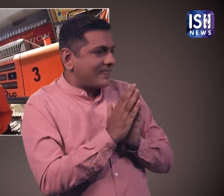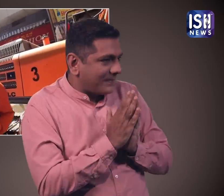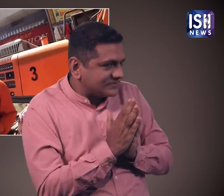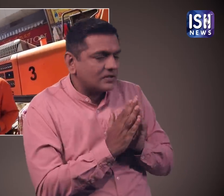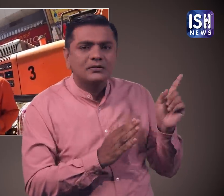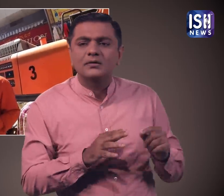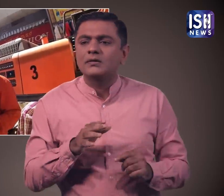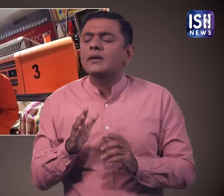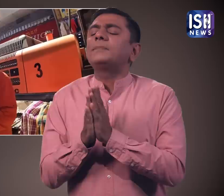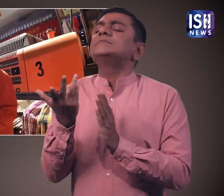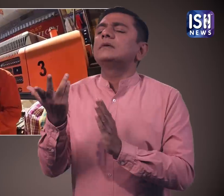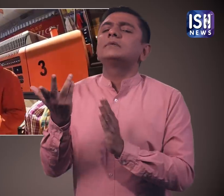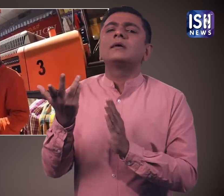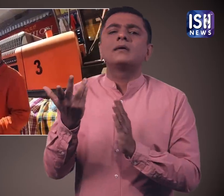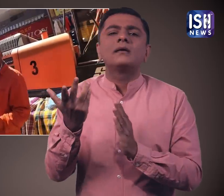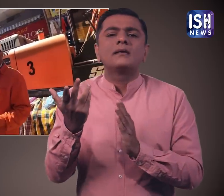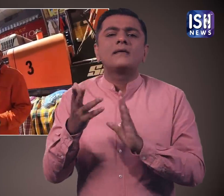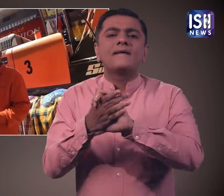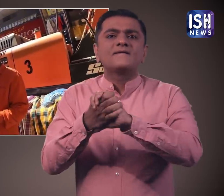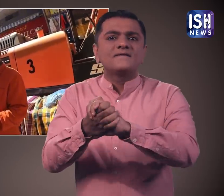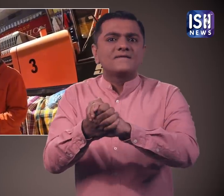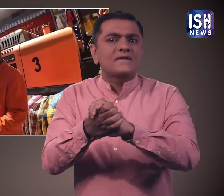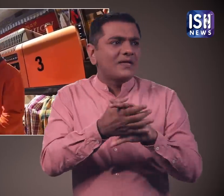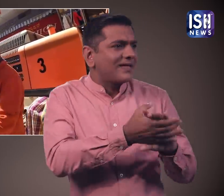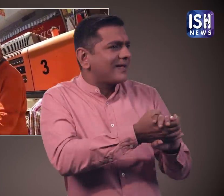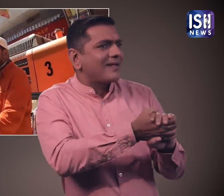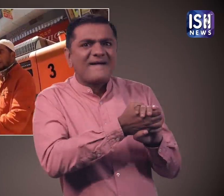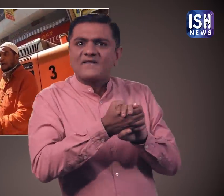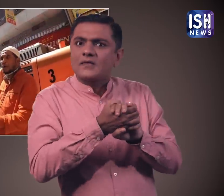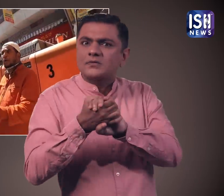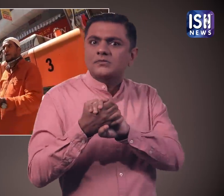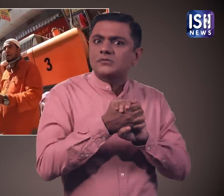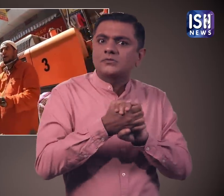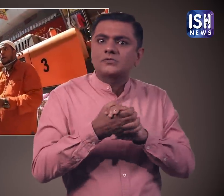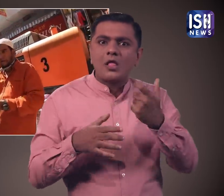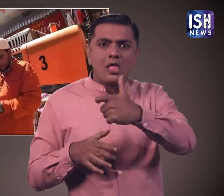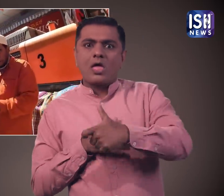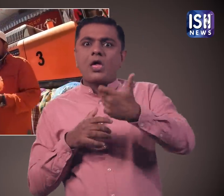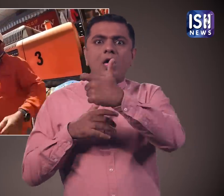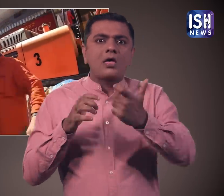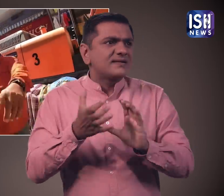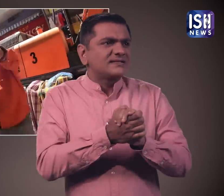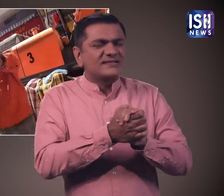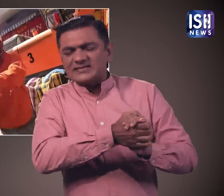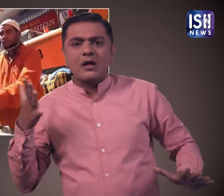However the man grabbed his hand and began pulling him. Pedro somehow managed to escape and walk away.